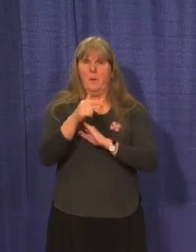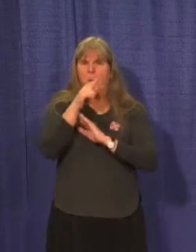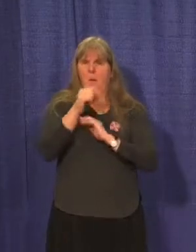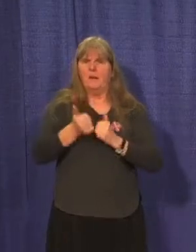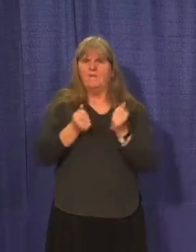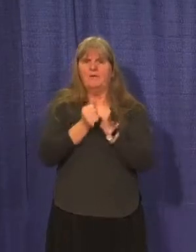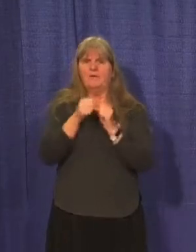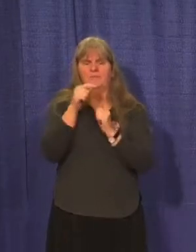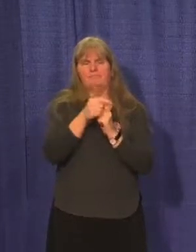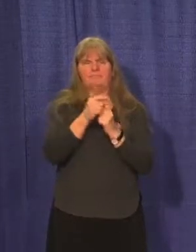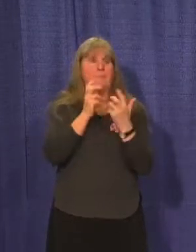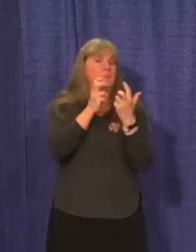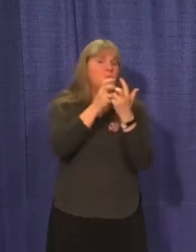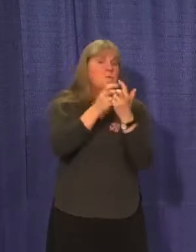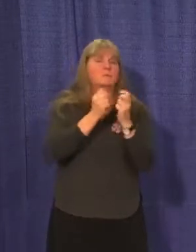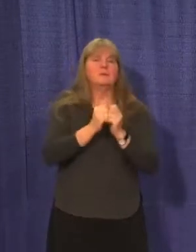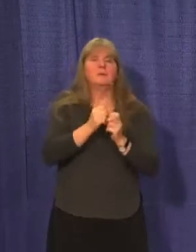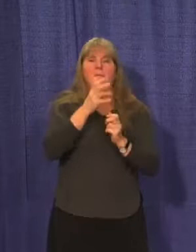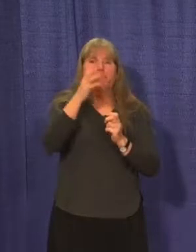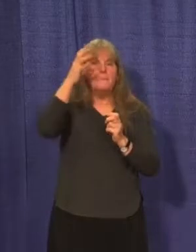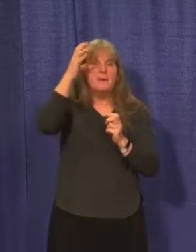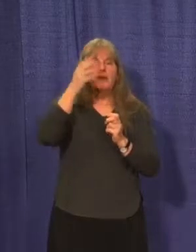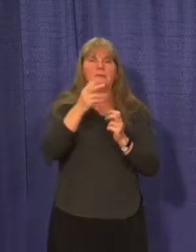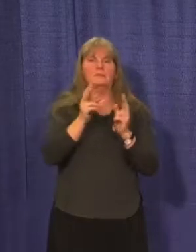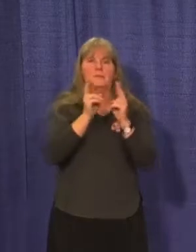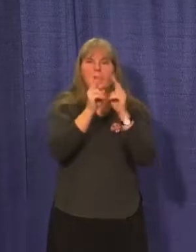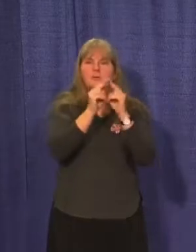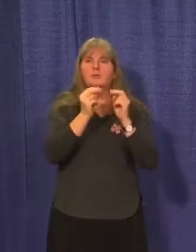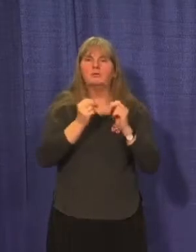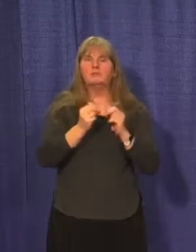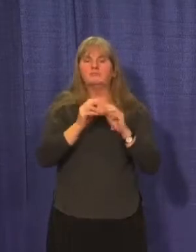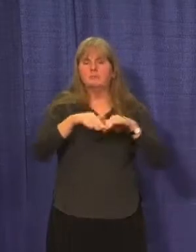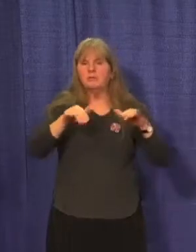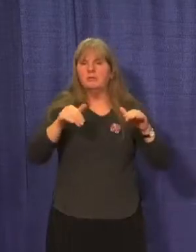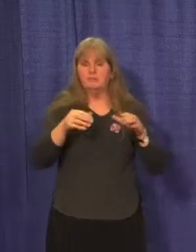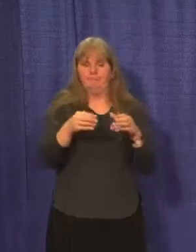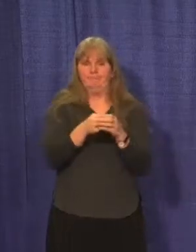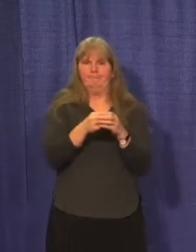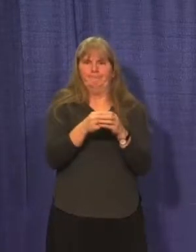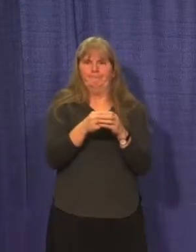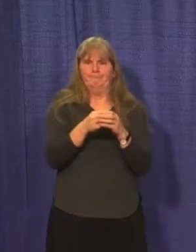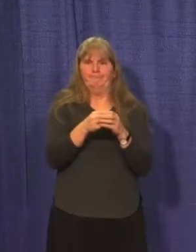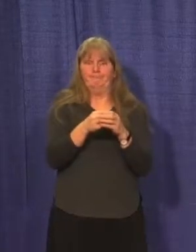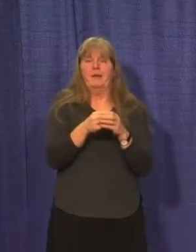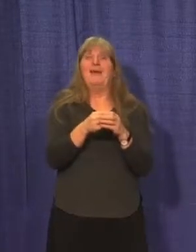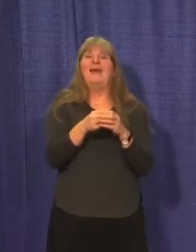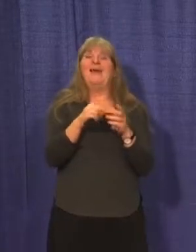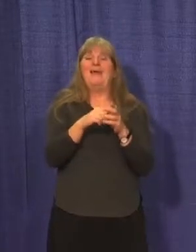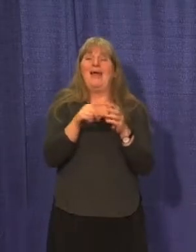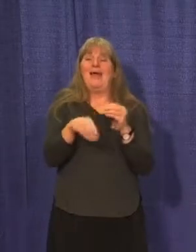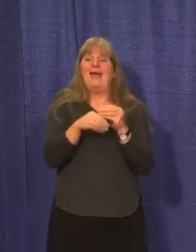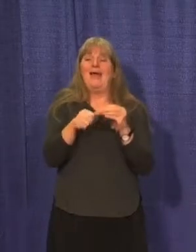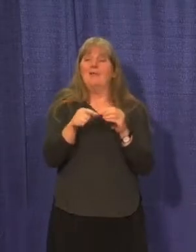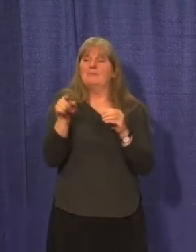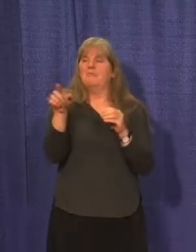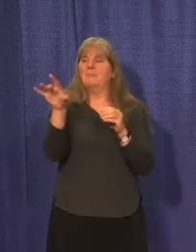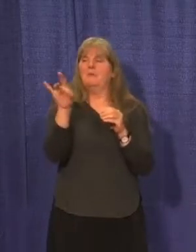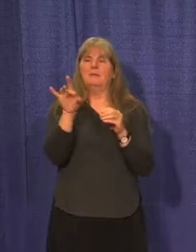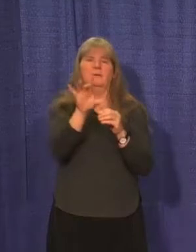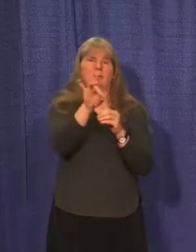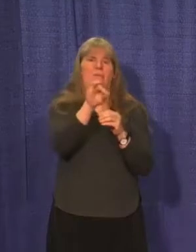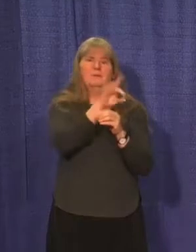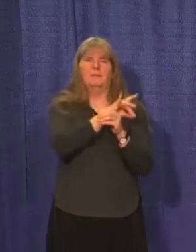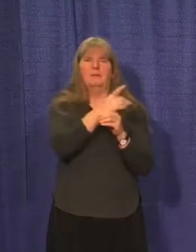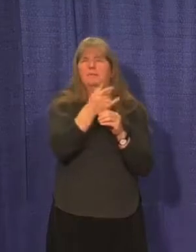live with, whether roommates, parents, partners, or children. Then you can add in your other selected few,